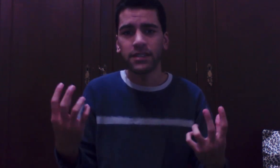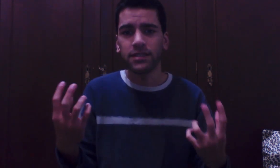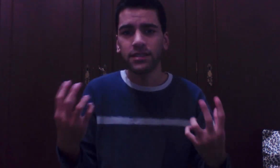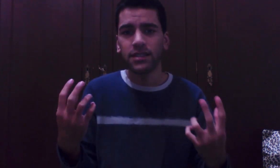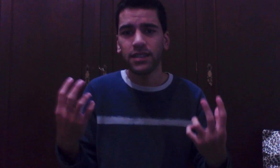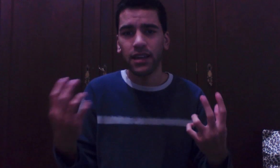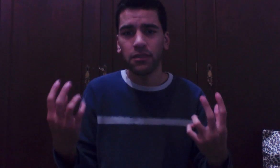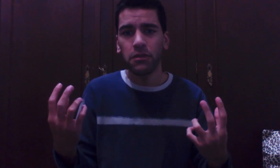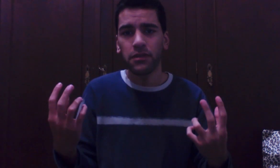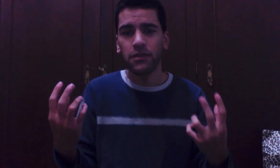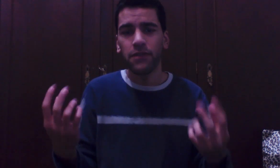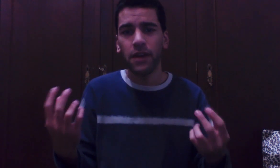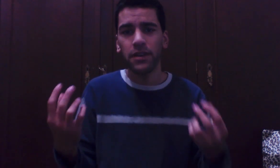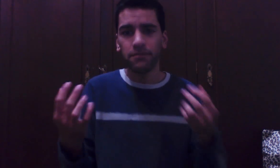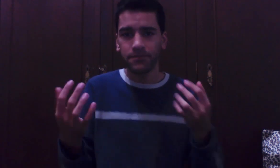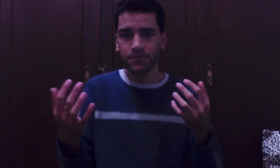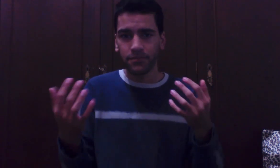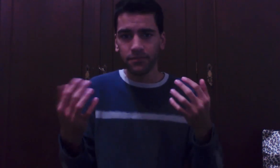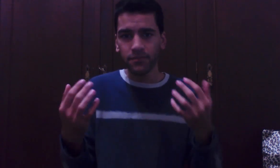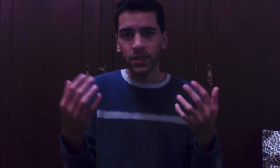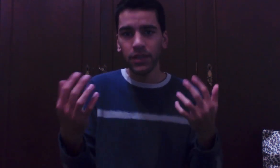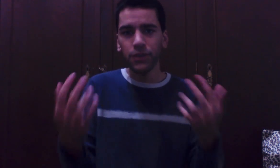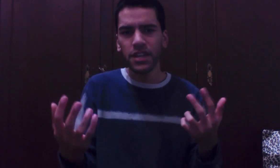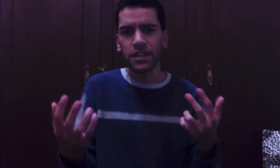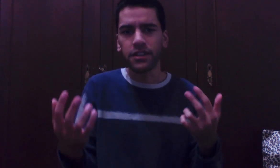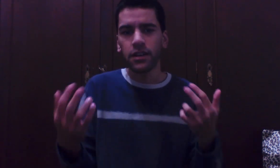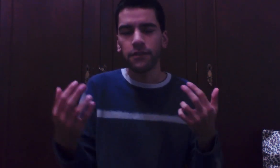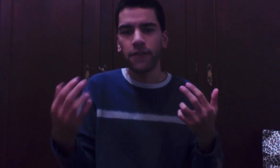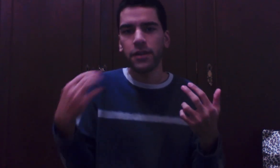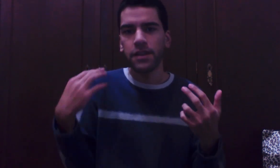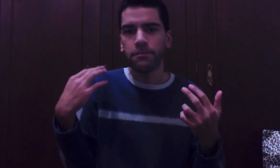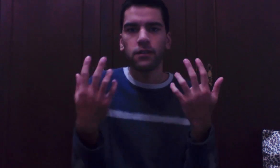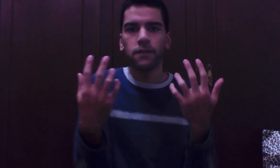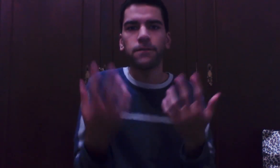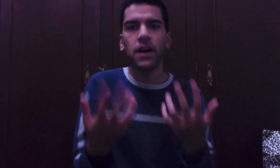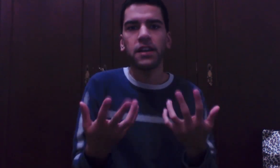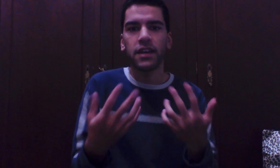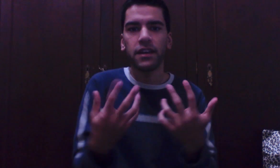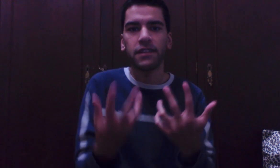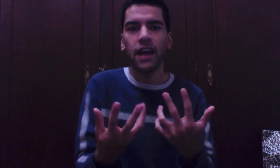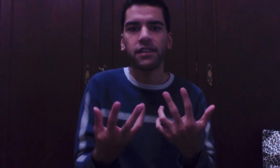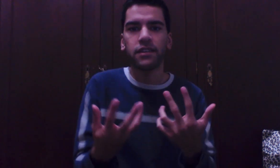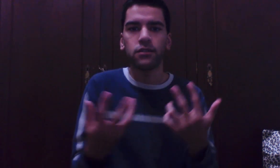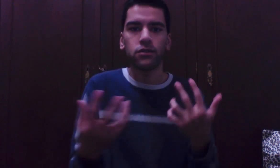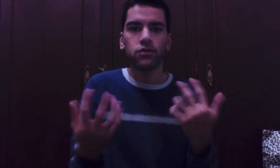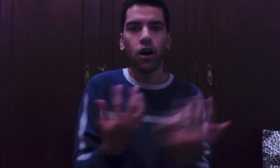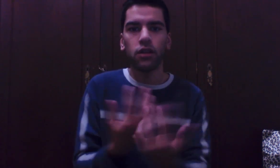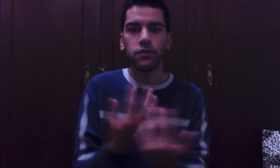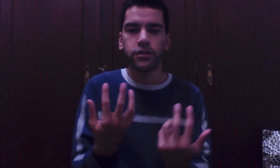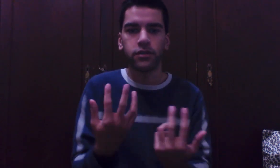this experience very Unique very funny and exciting to all of us